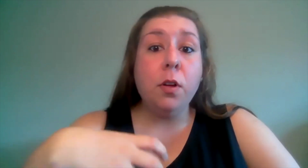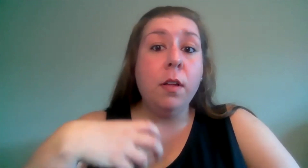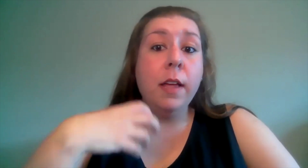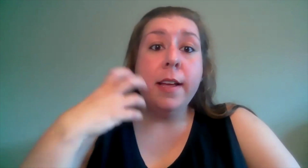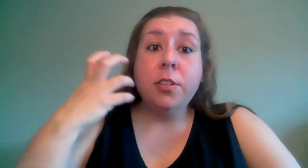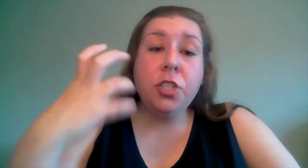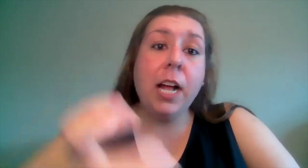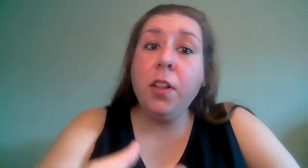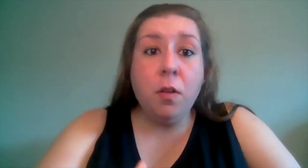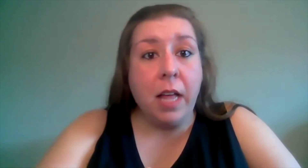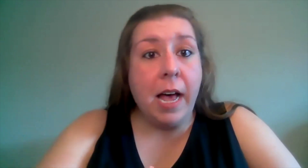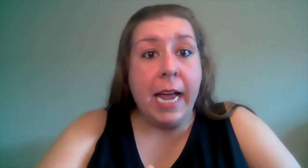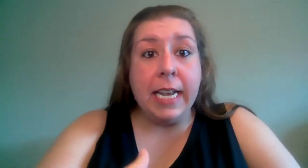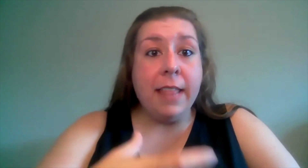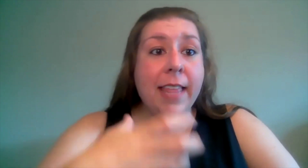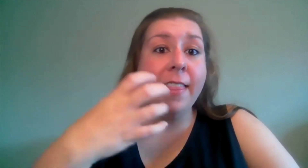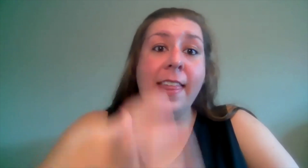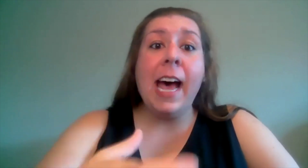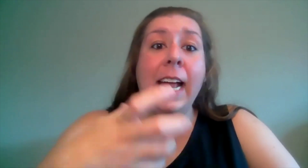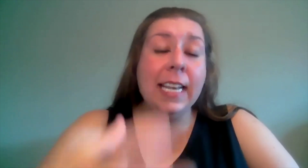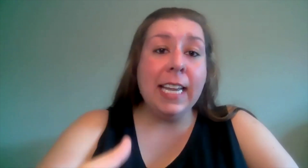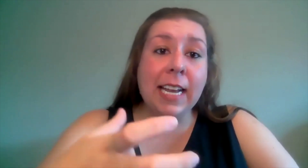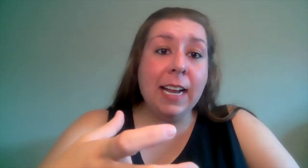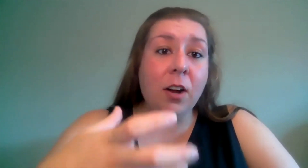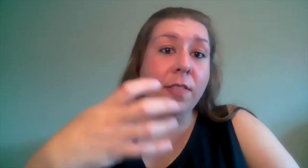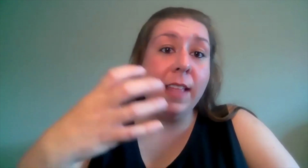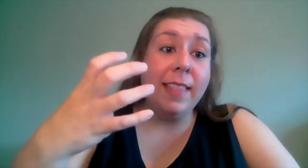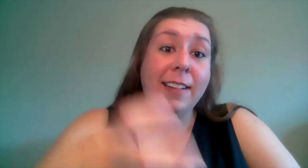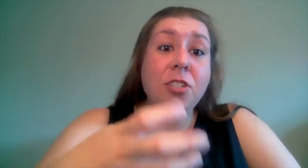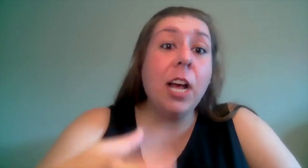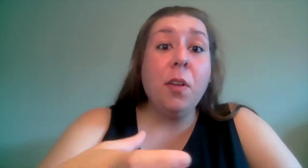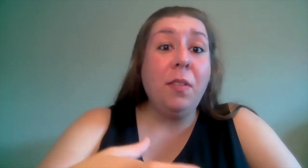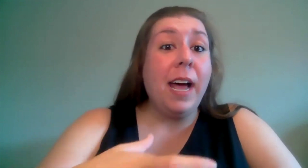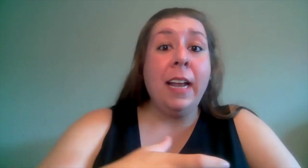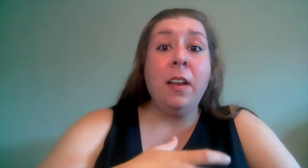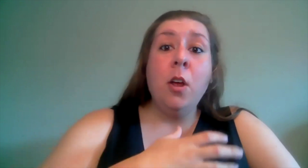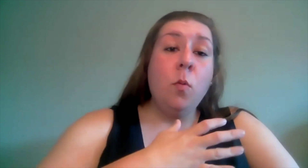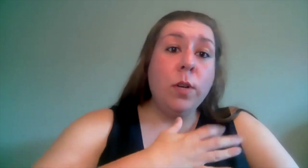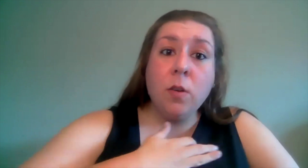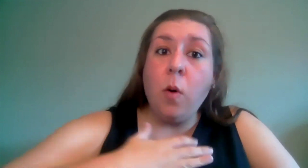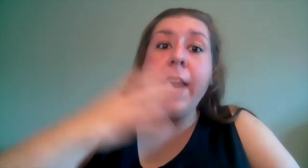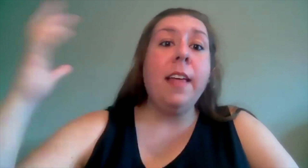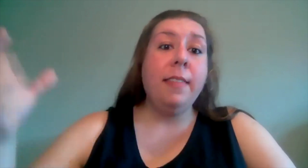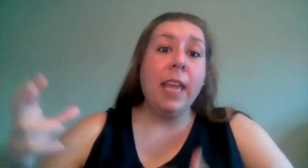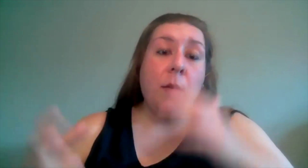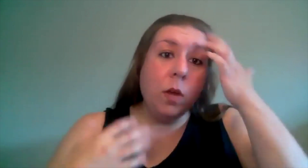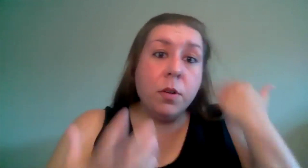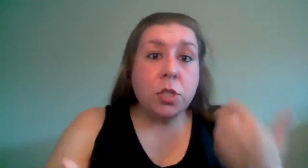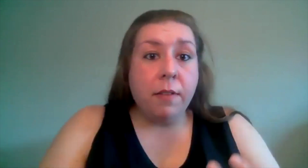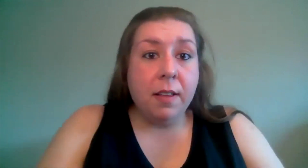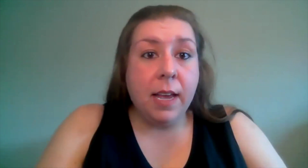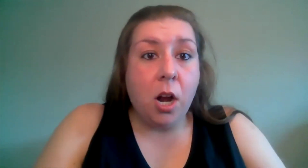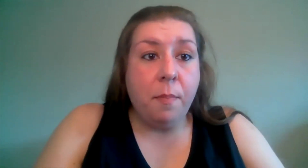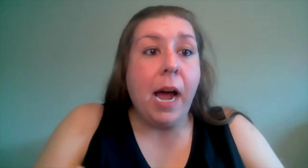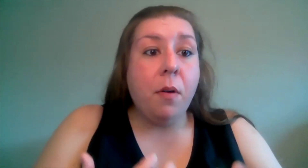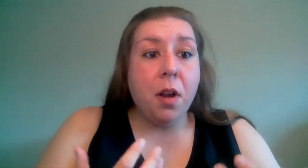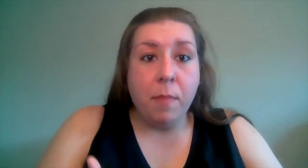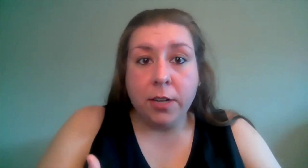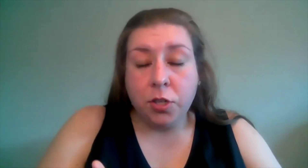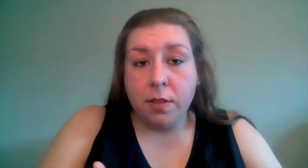cello line and like that needed or that that cello line was quite a theme we would do everything in our power to make sure